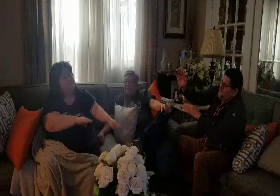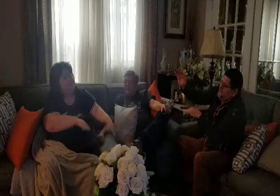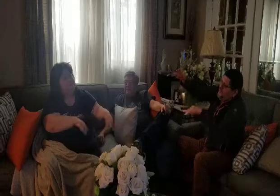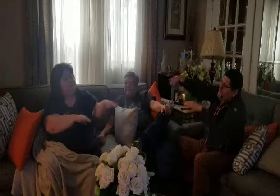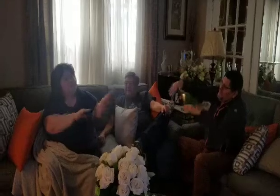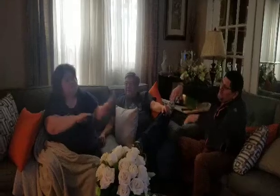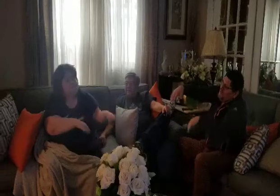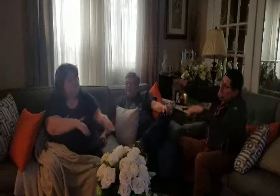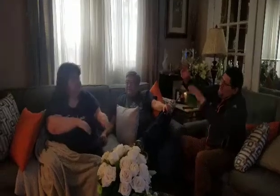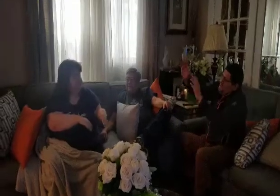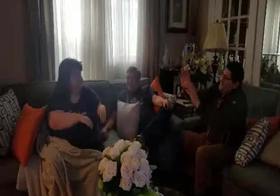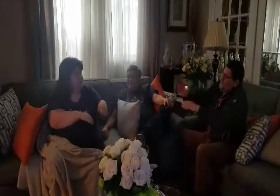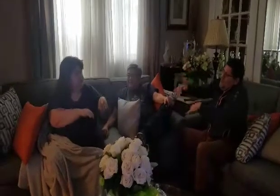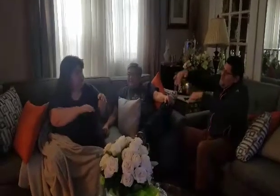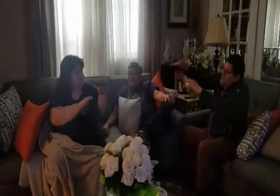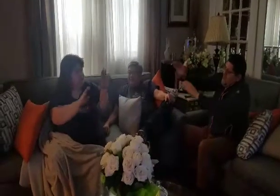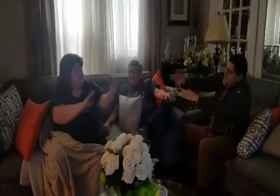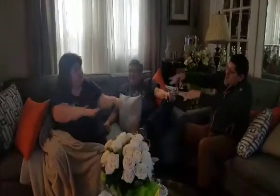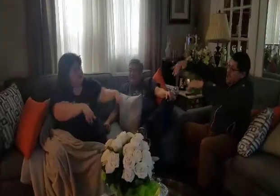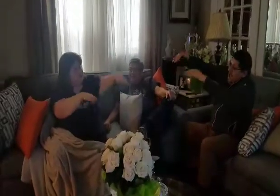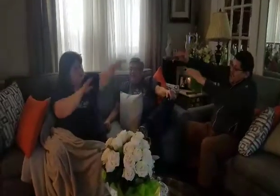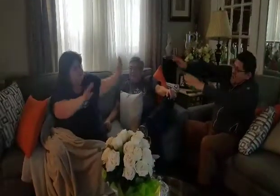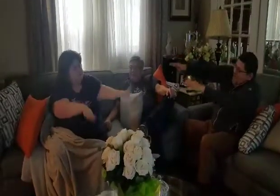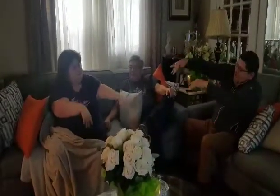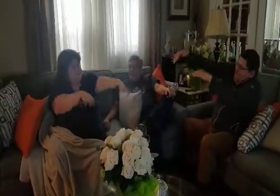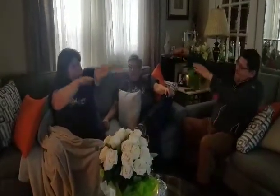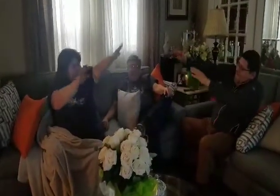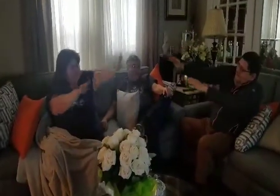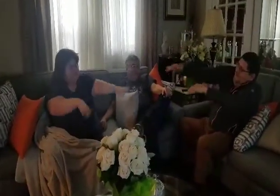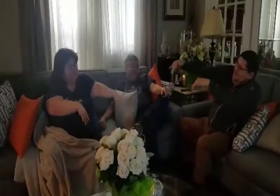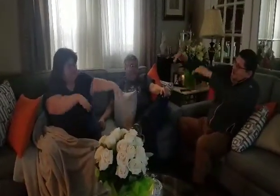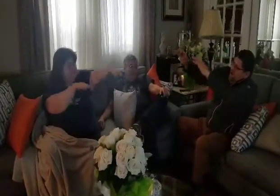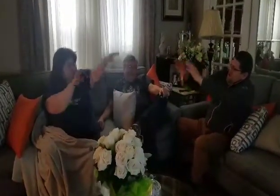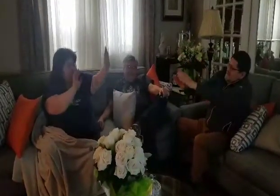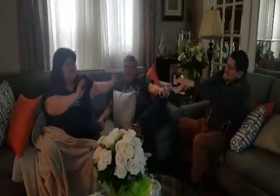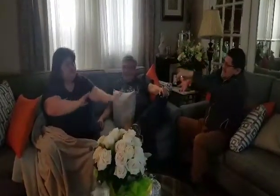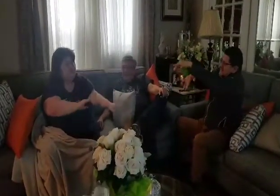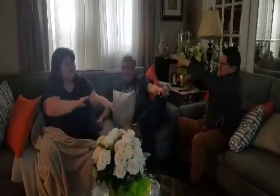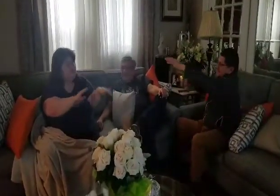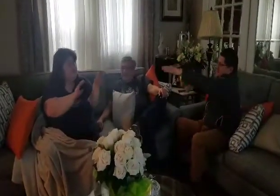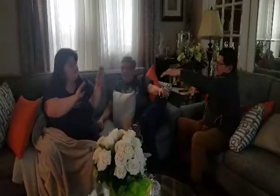The rainbow, bluebirds fly,